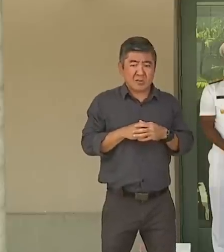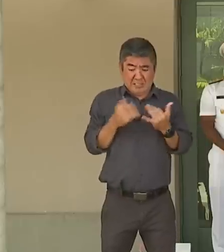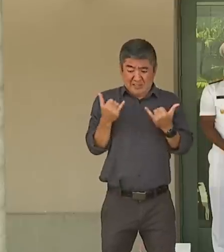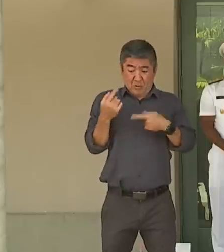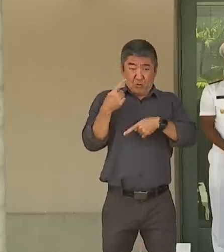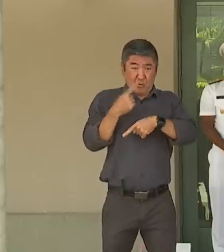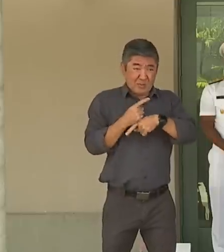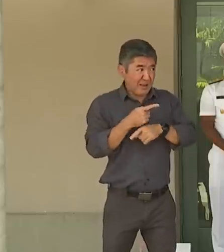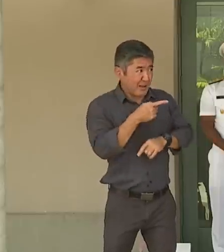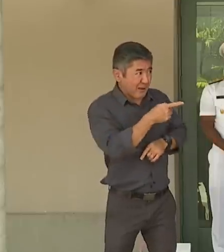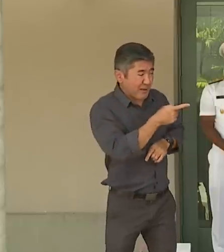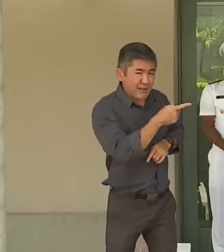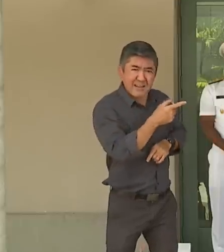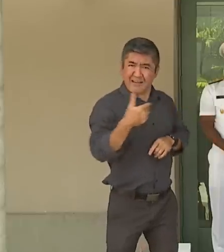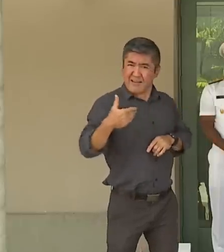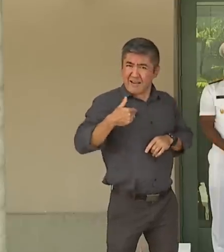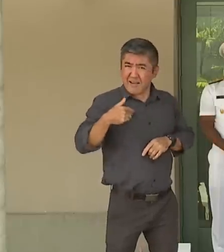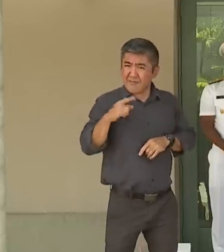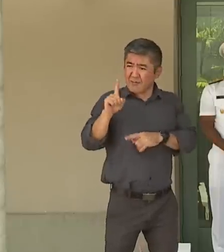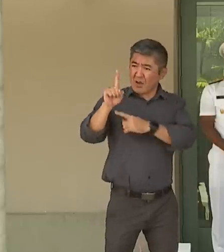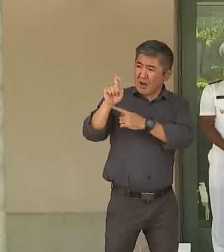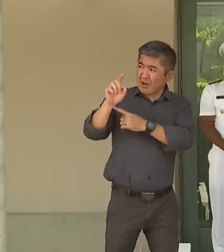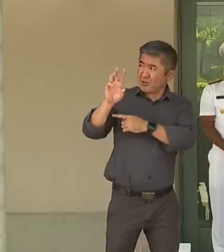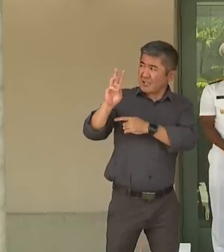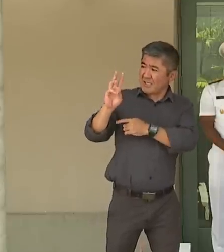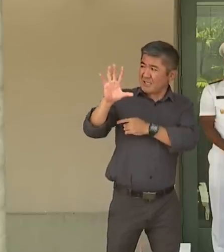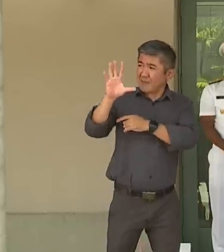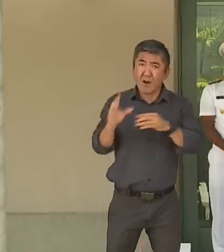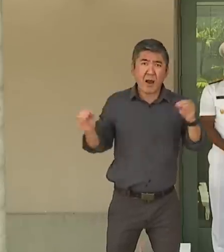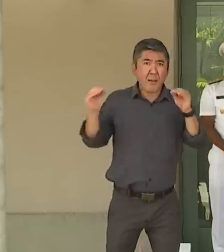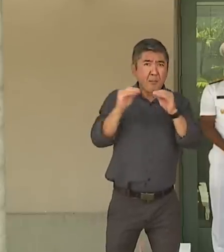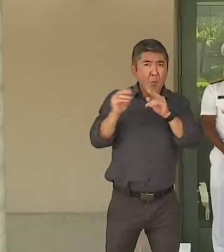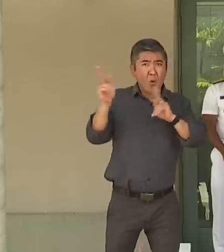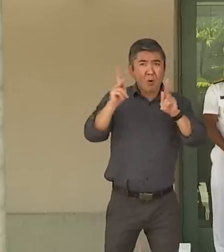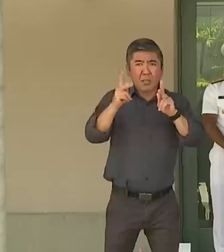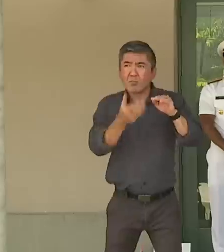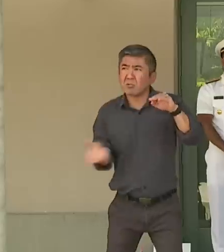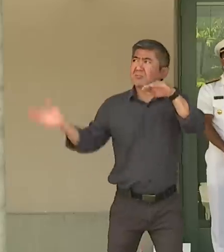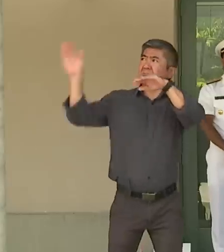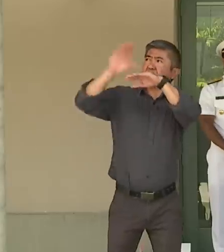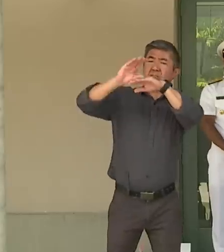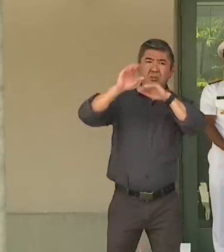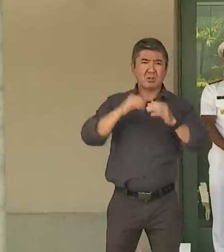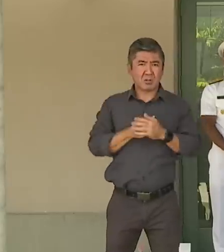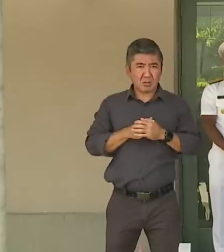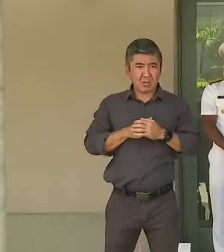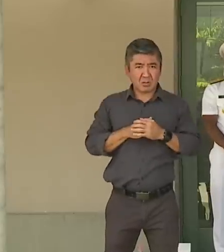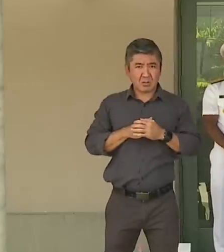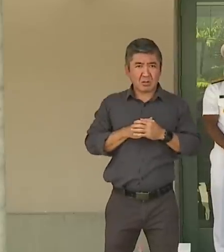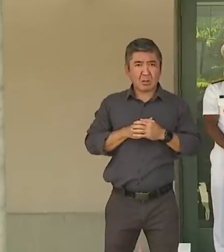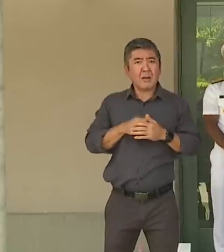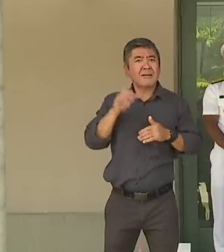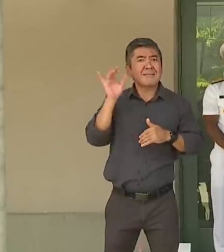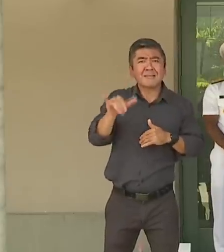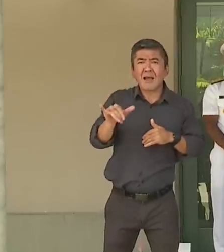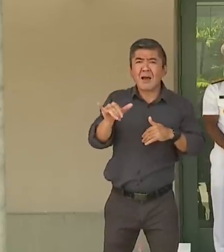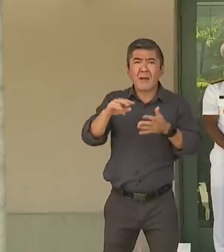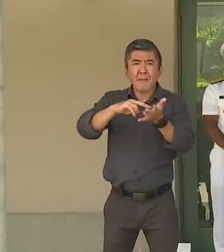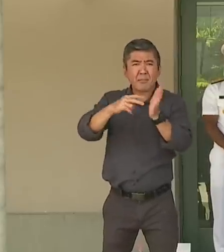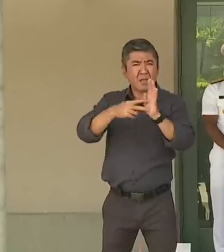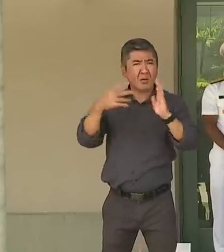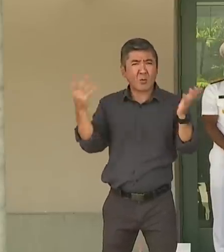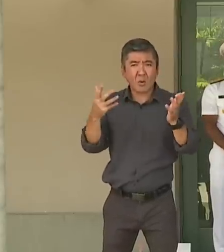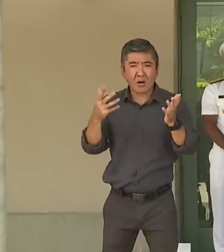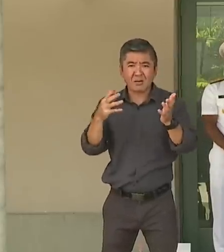today, we have 165 more individuals in the hospital. And that means it taxes our critical care nurses, our